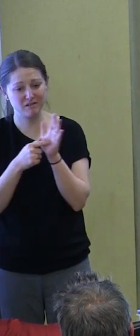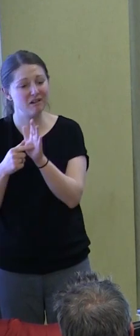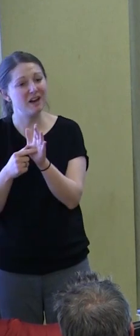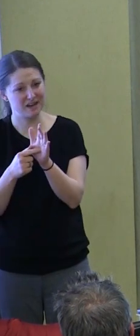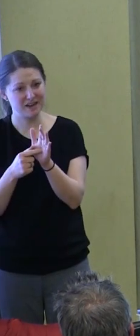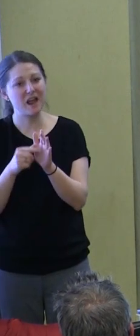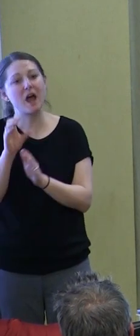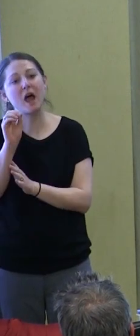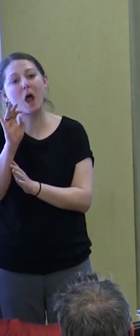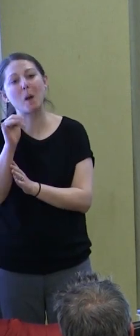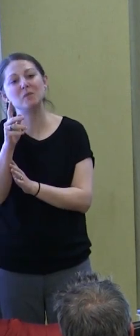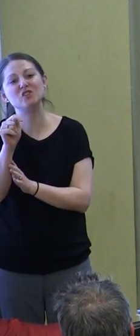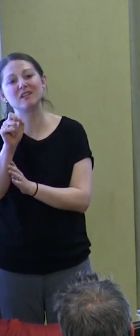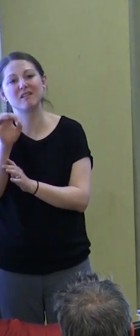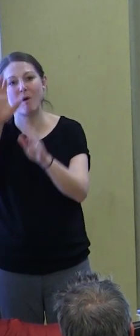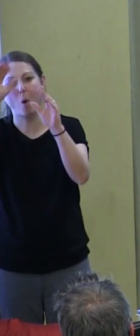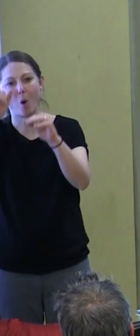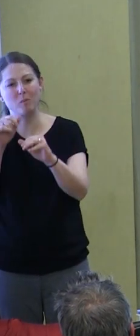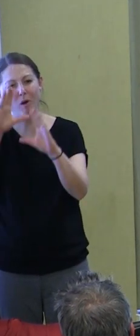of hope. What should we hope for?